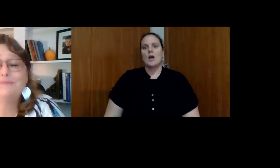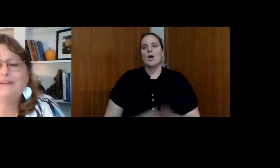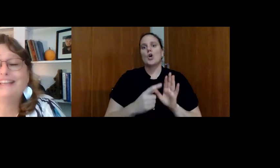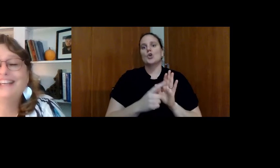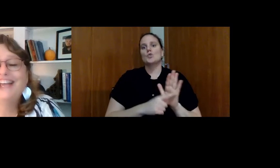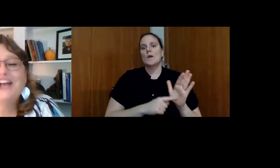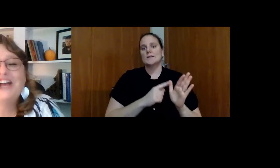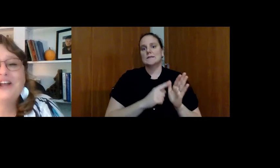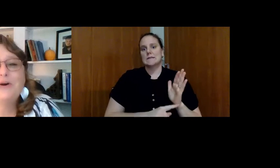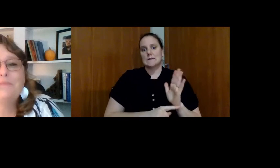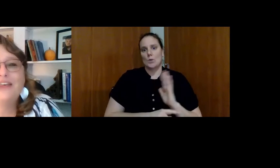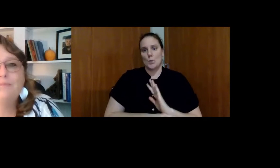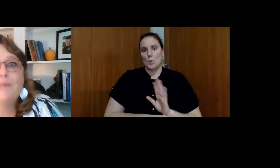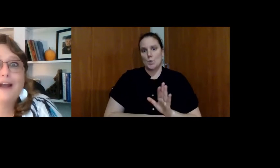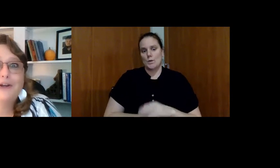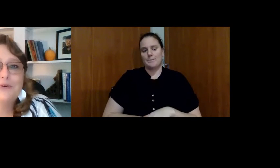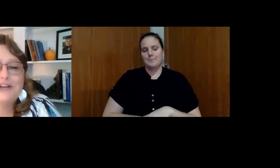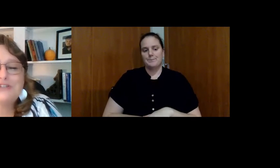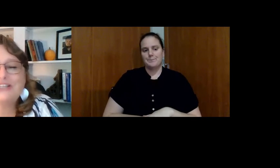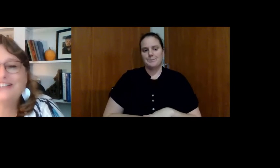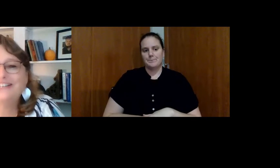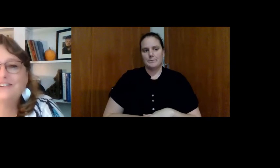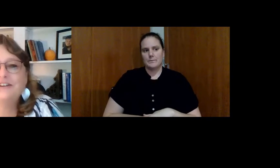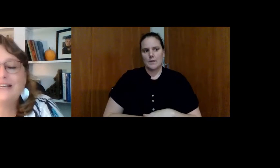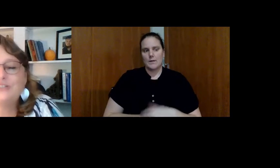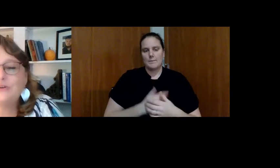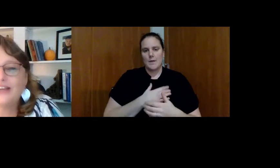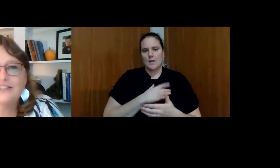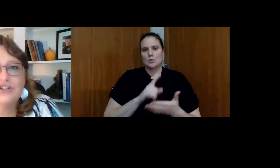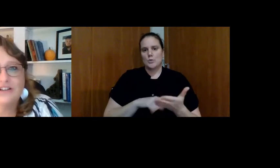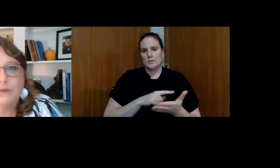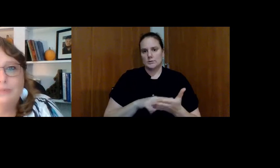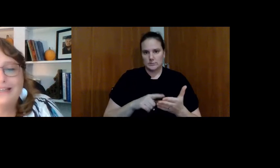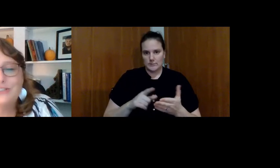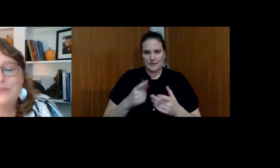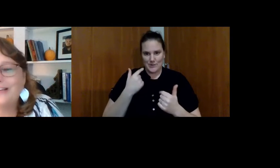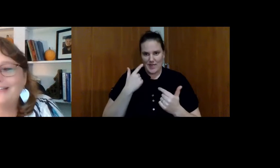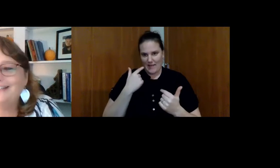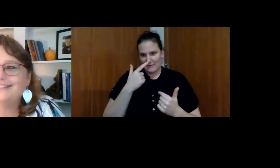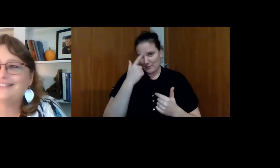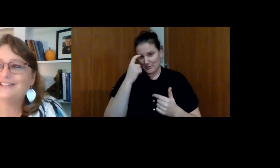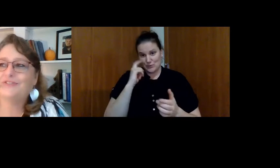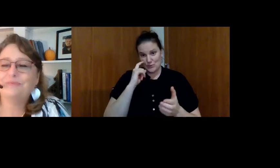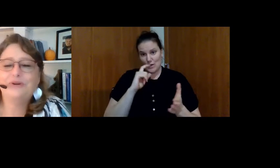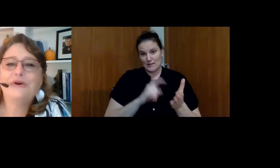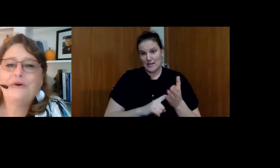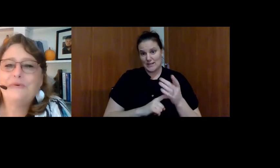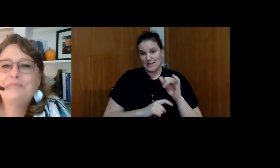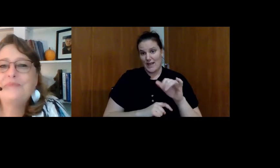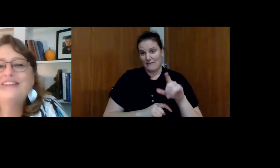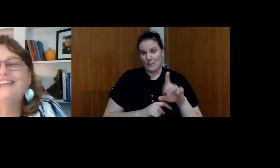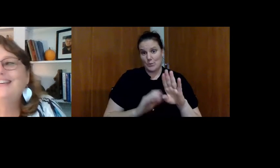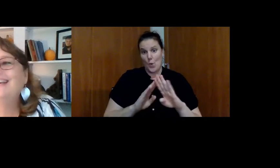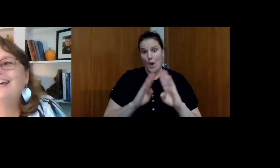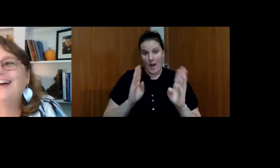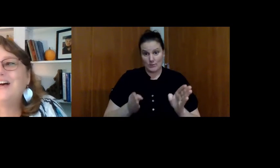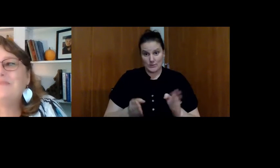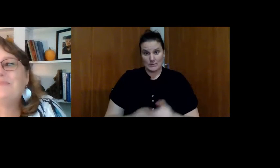I got corrected. Excuse me. I hope that my correction makes you guys chuckle because you recognize this from your home.